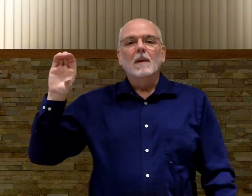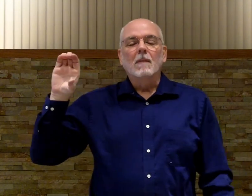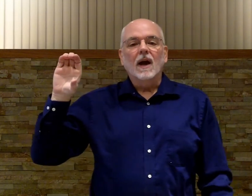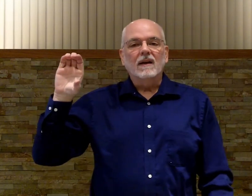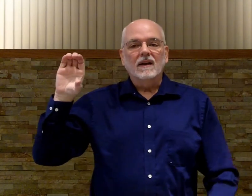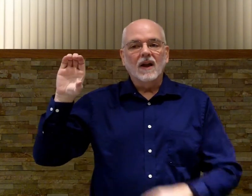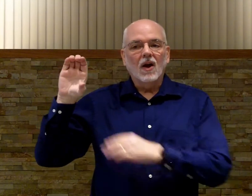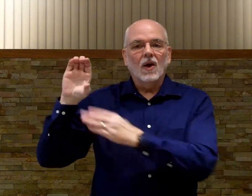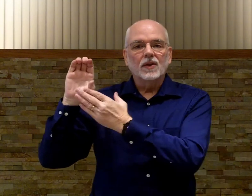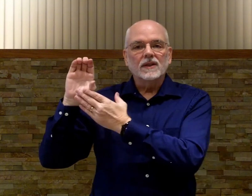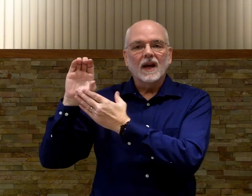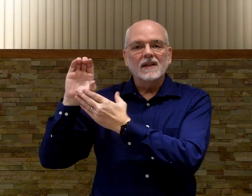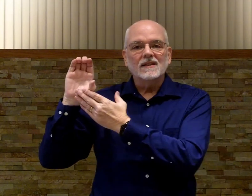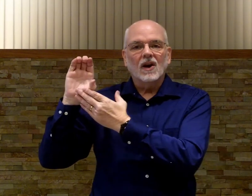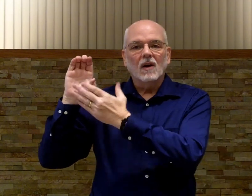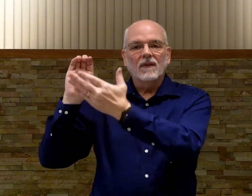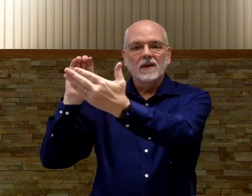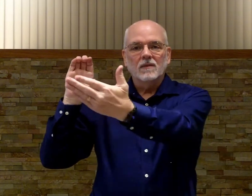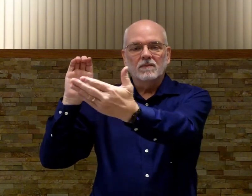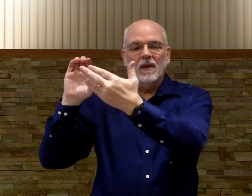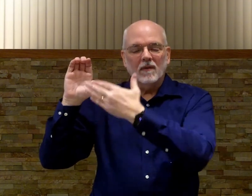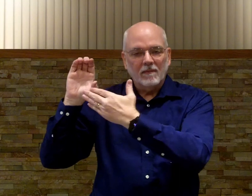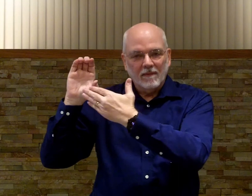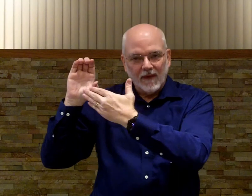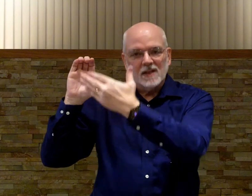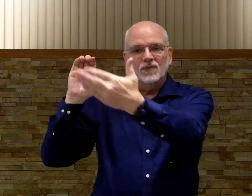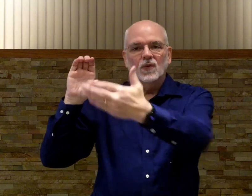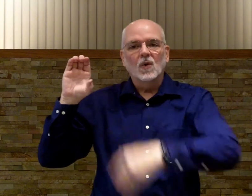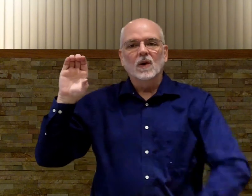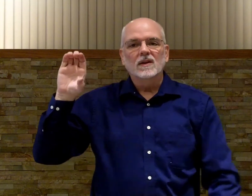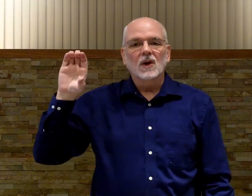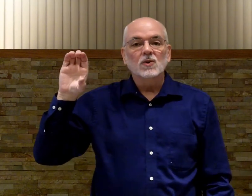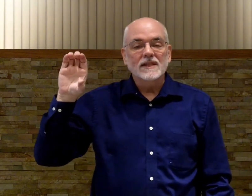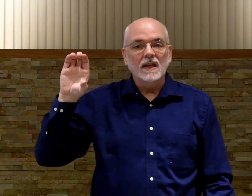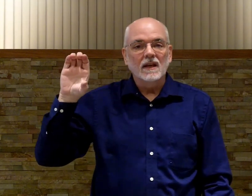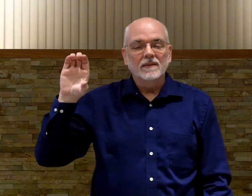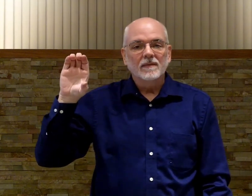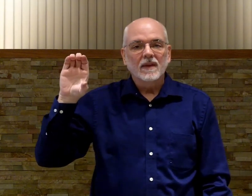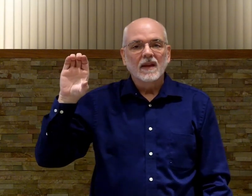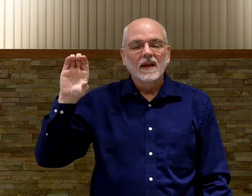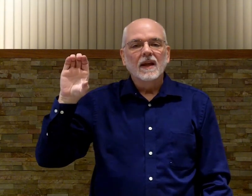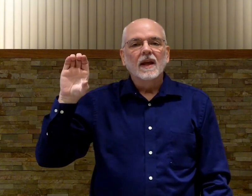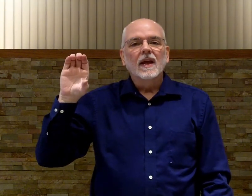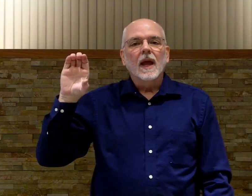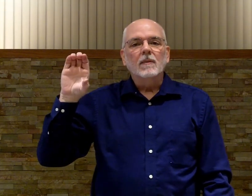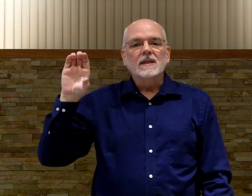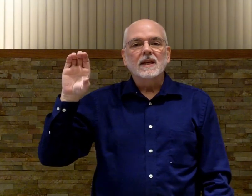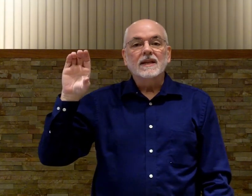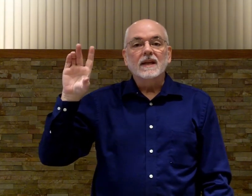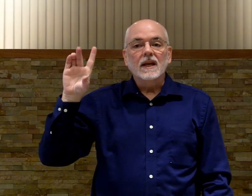But all the signs are fainted, are faced forward. So C. A, C. D